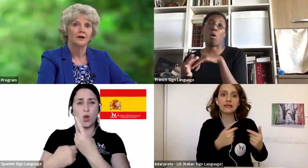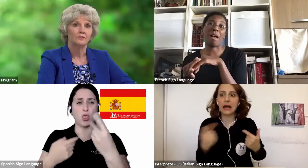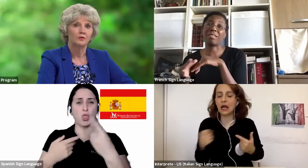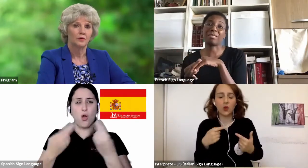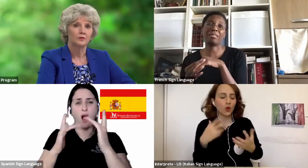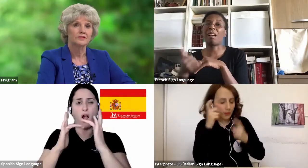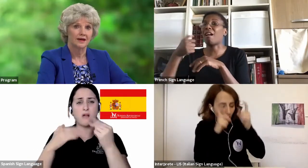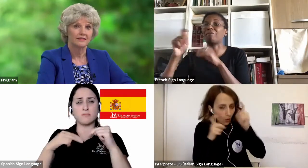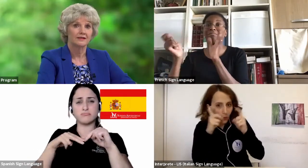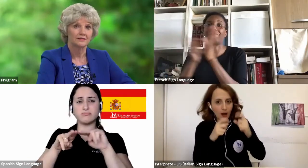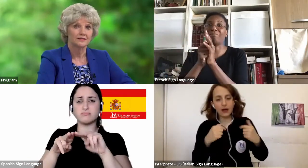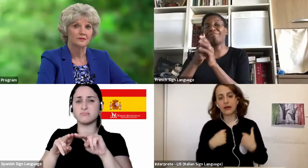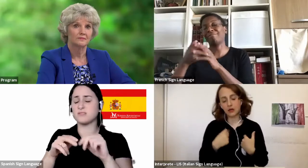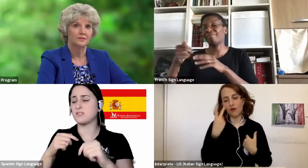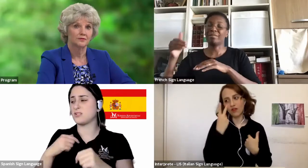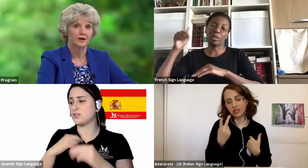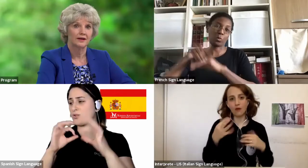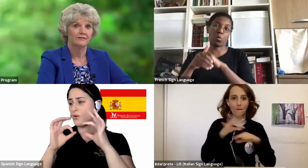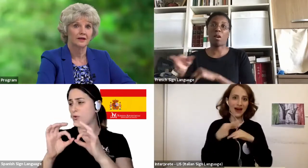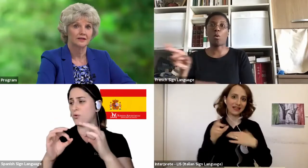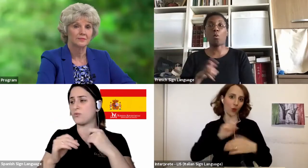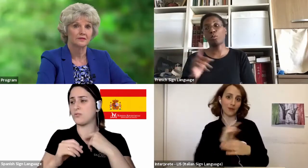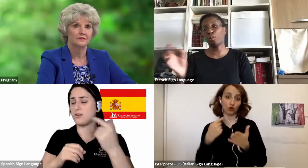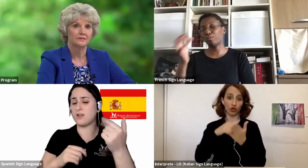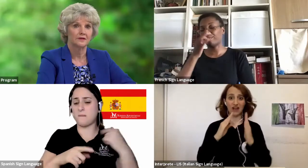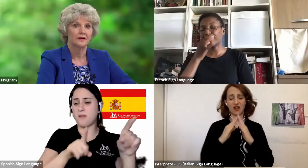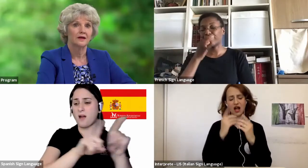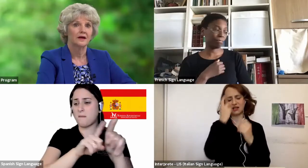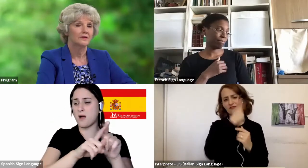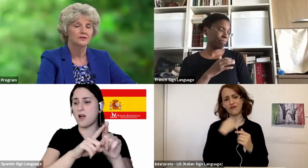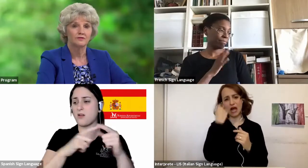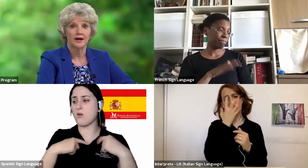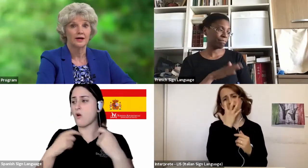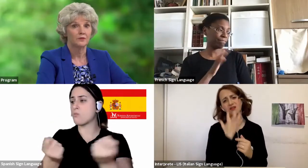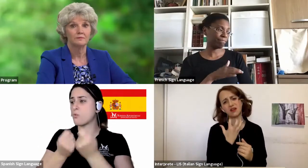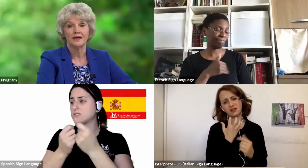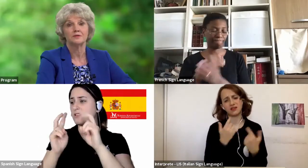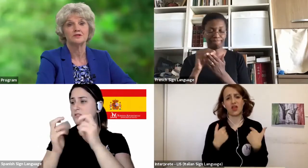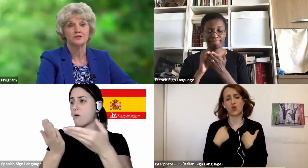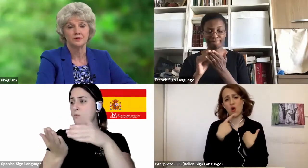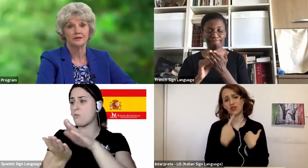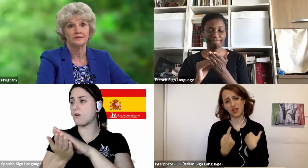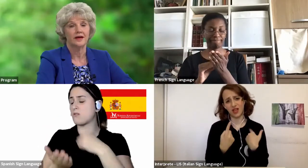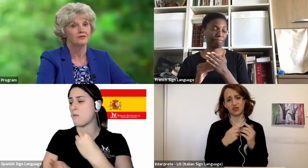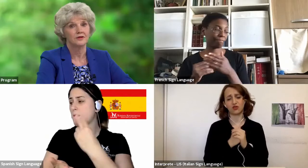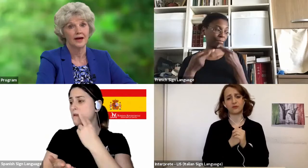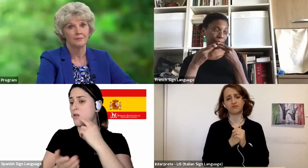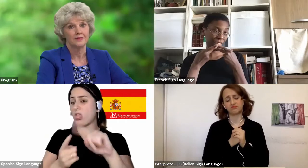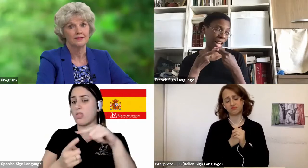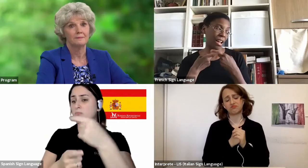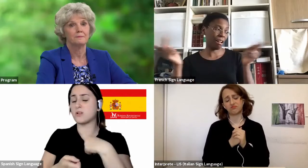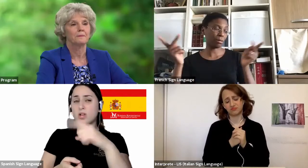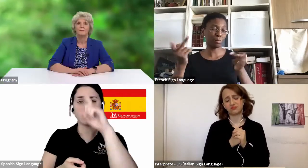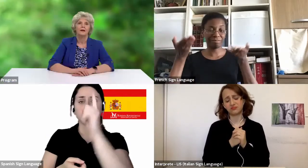I wrote Lowell's death announcement before I left the hospital. I was afraid I wouldn't be able to do it after it